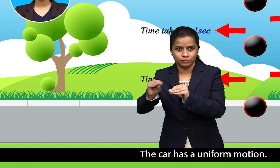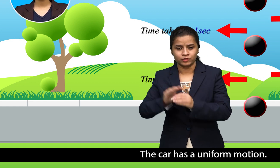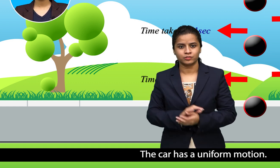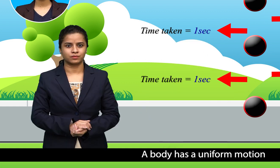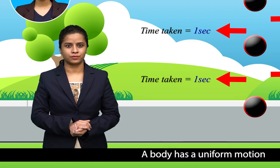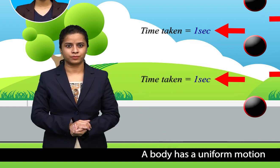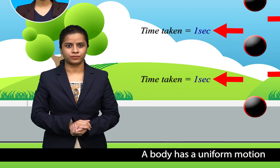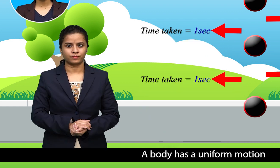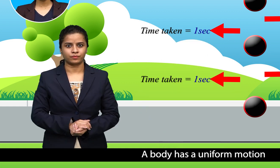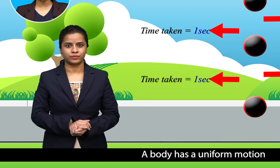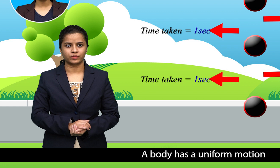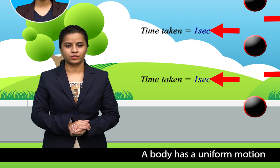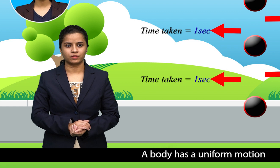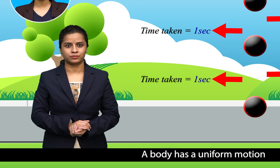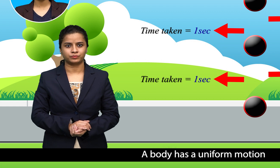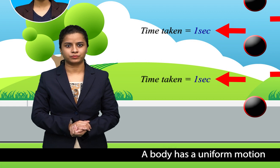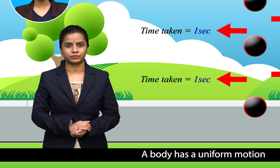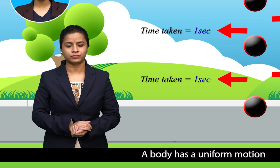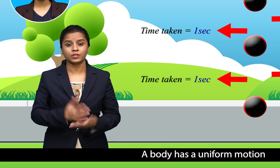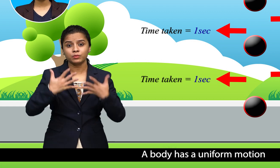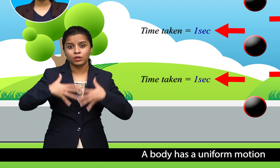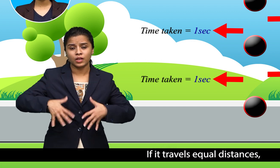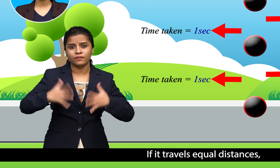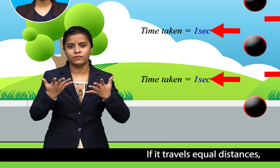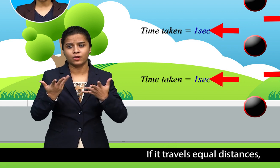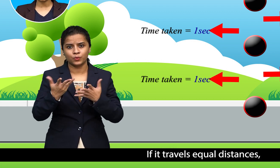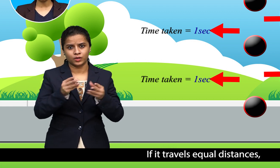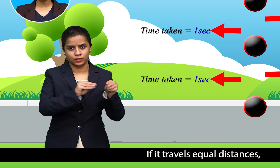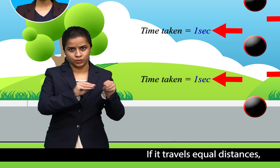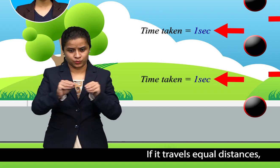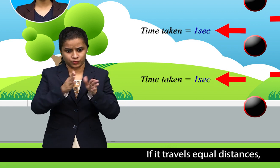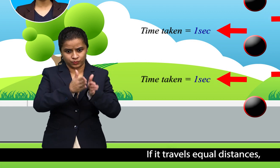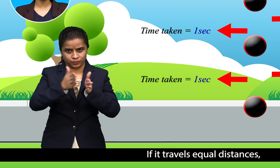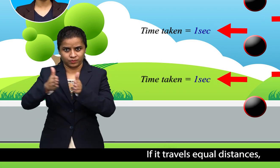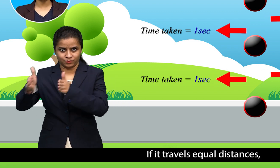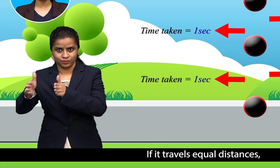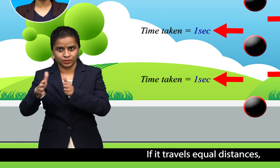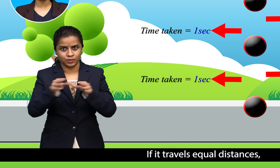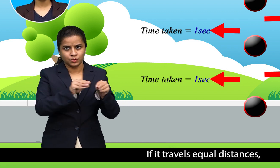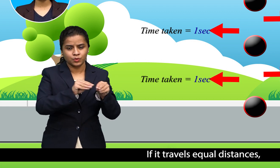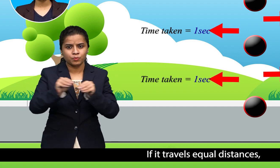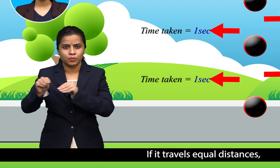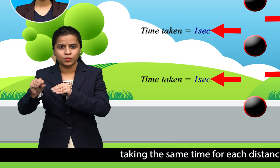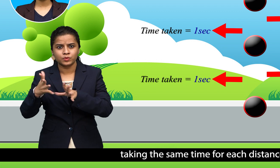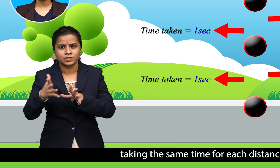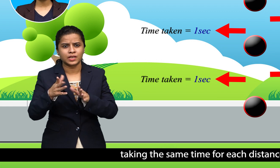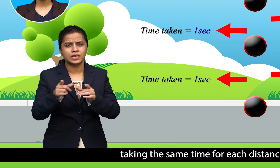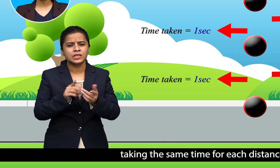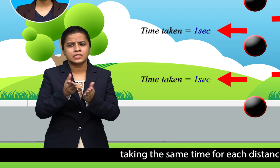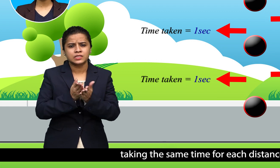motion a body has a uniform motion if it travels equal distances taking the same